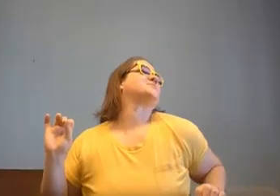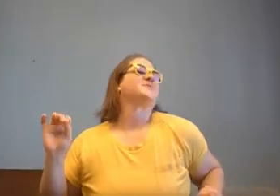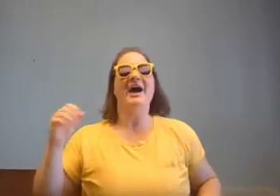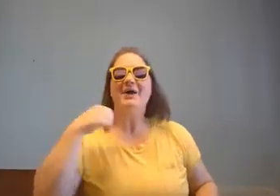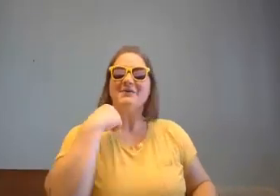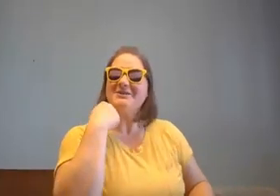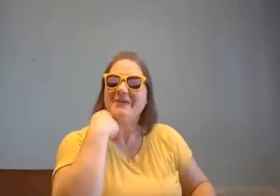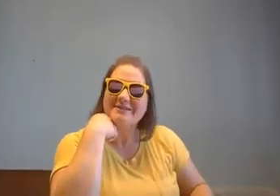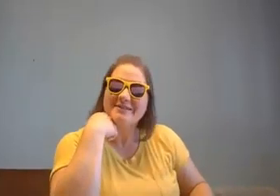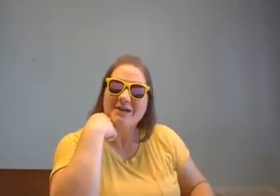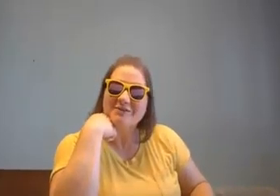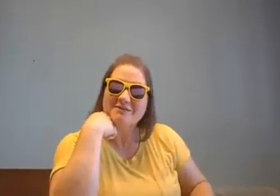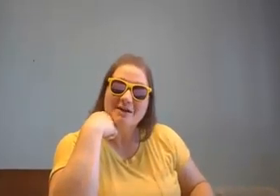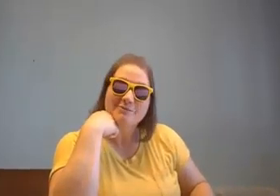How are you acting out the sun?